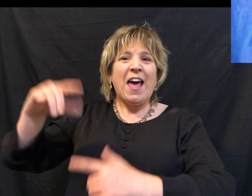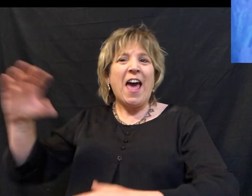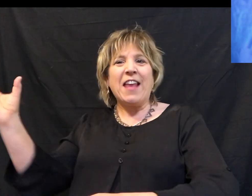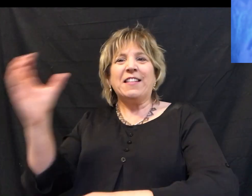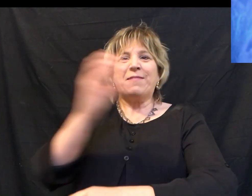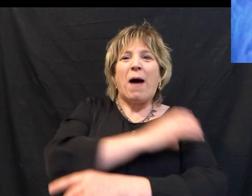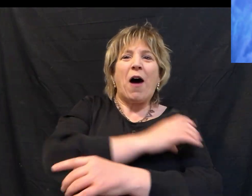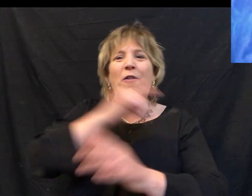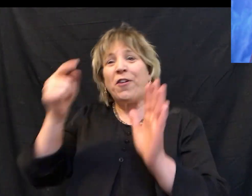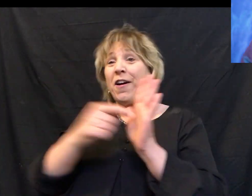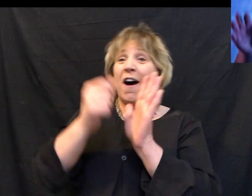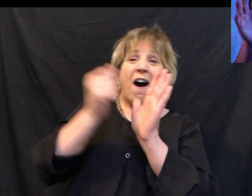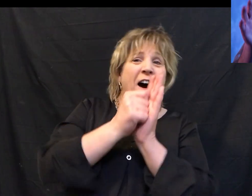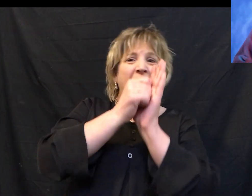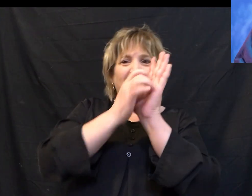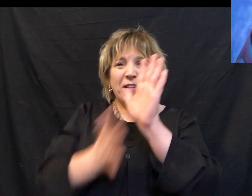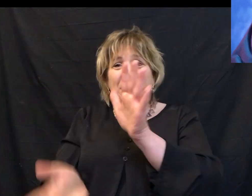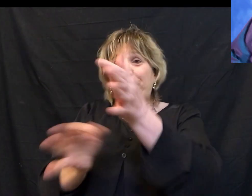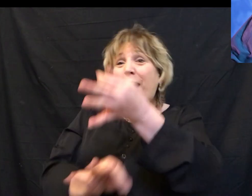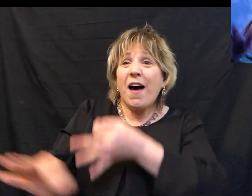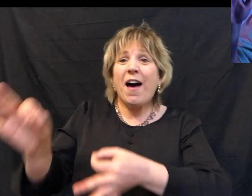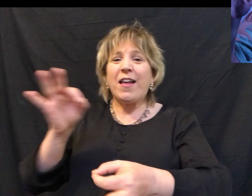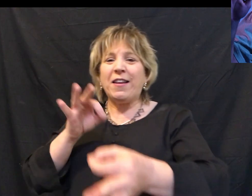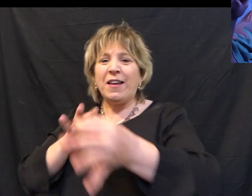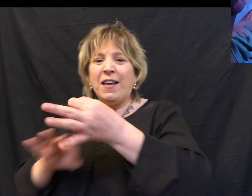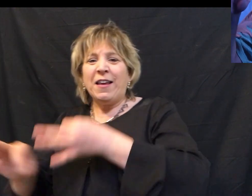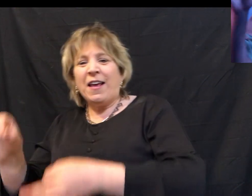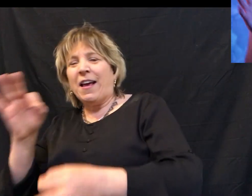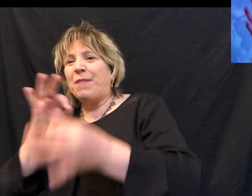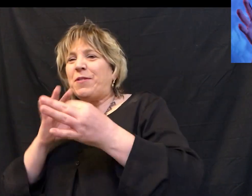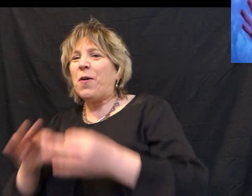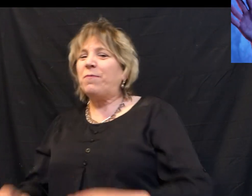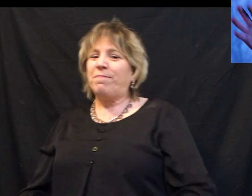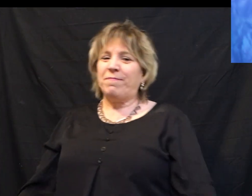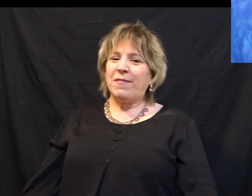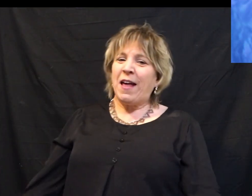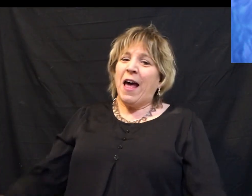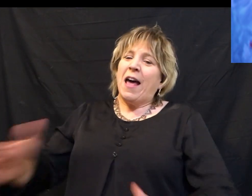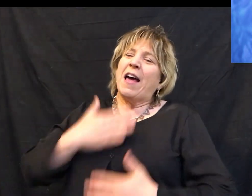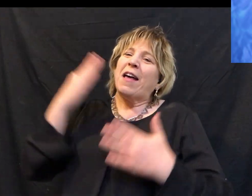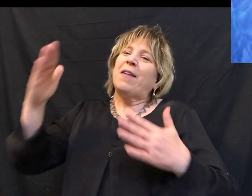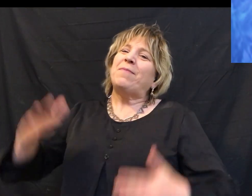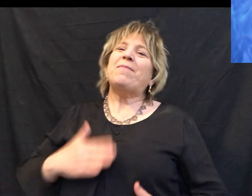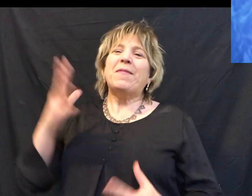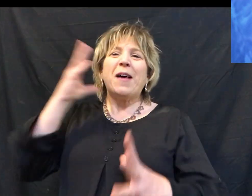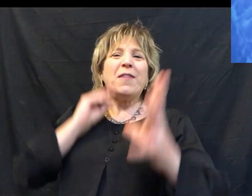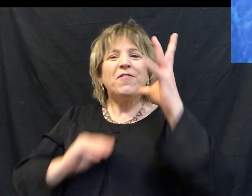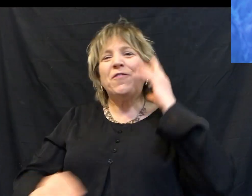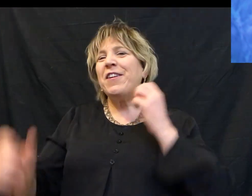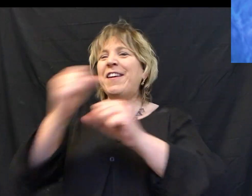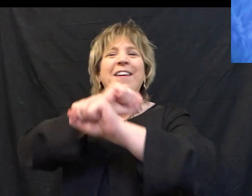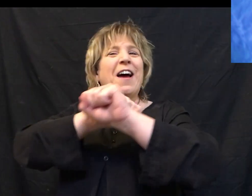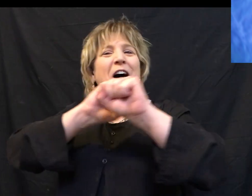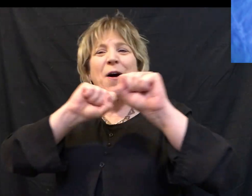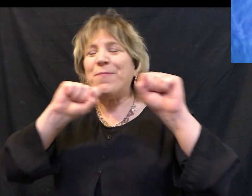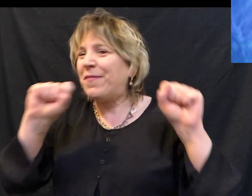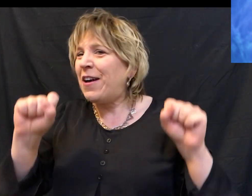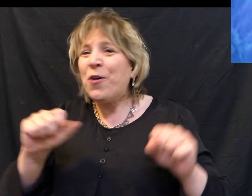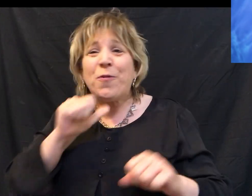of the blood And I'm so glad that my freedom Wasn't based